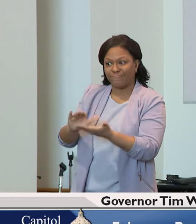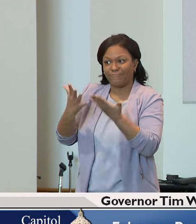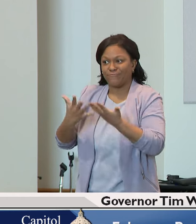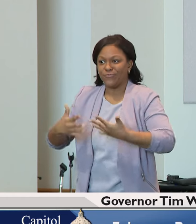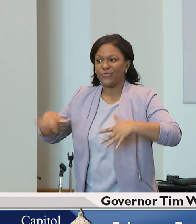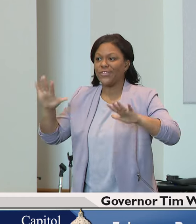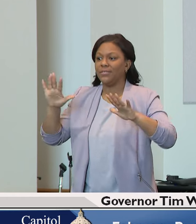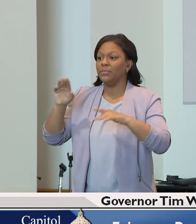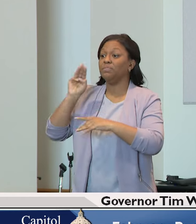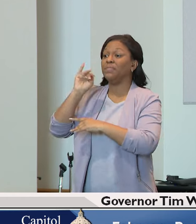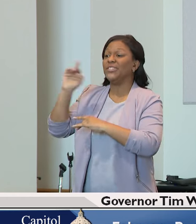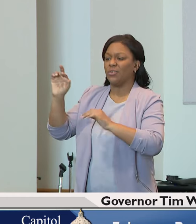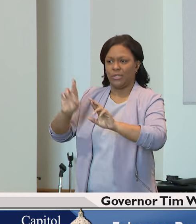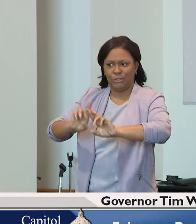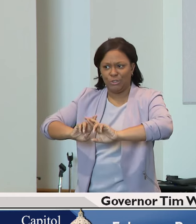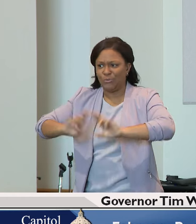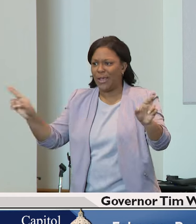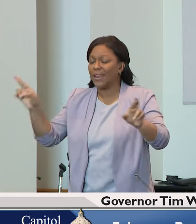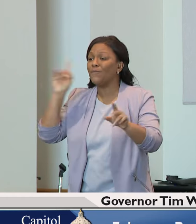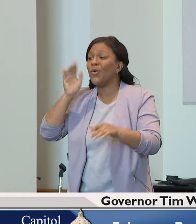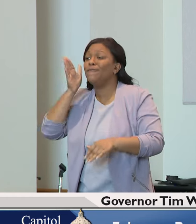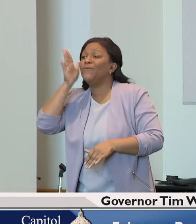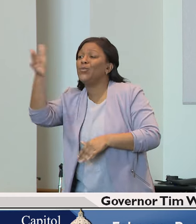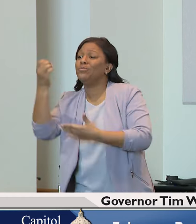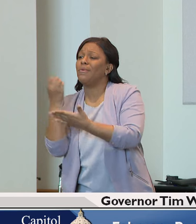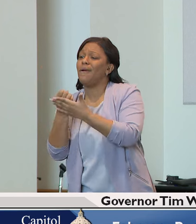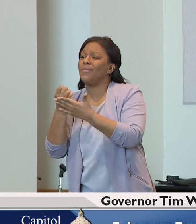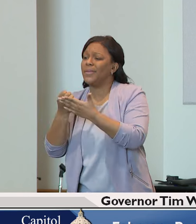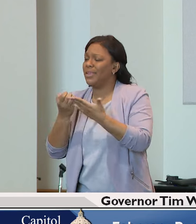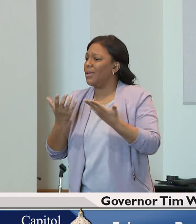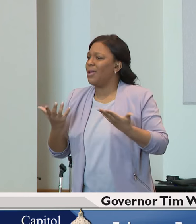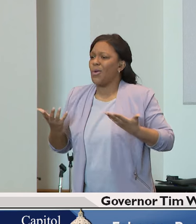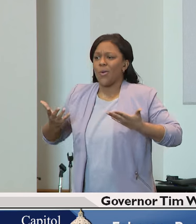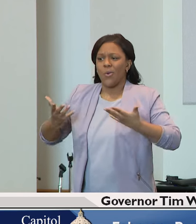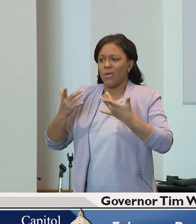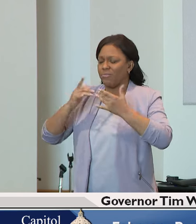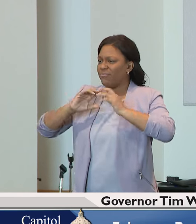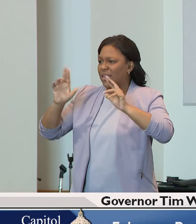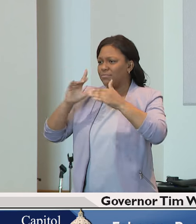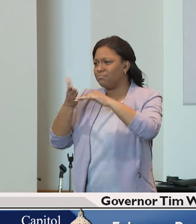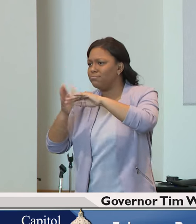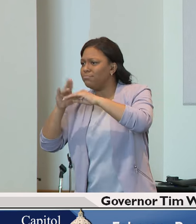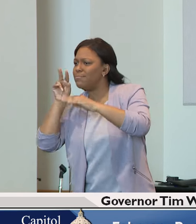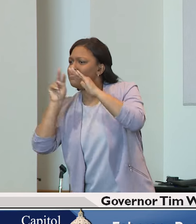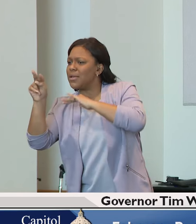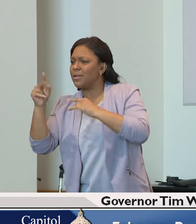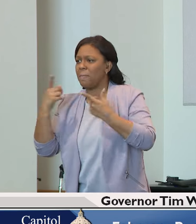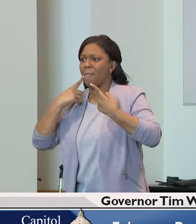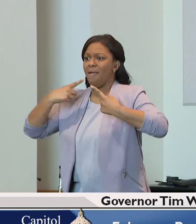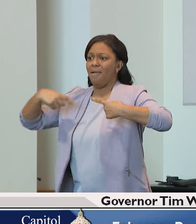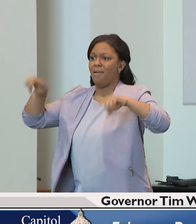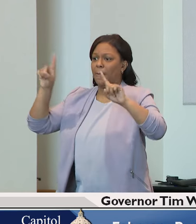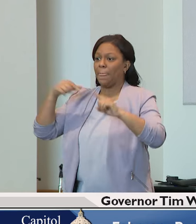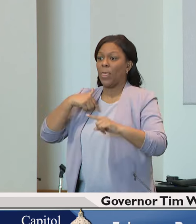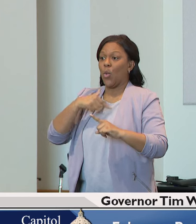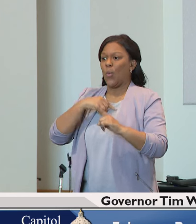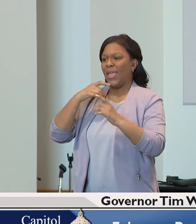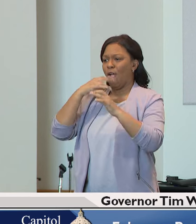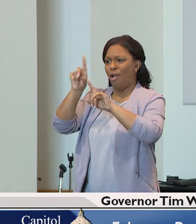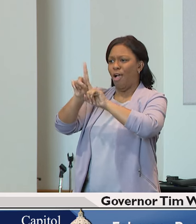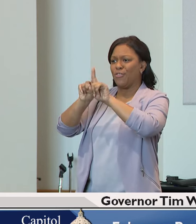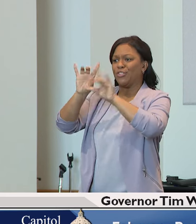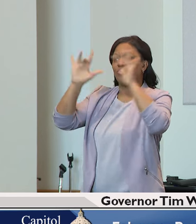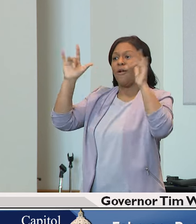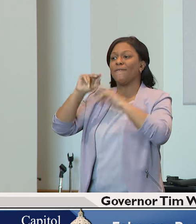for a future economy as any place in the world, and we're making that case. This is a destination. We are the star of the north. We kicked off